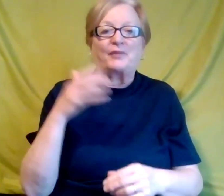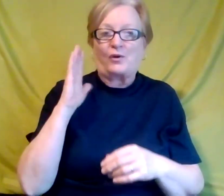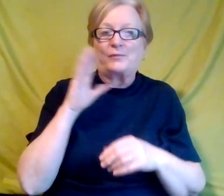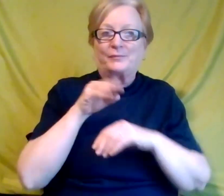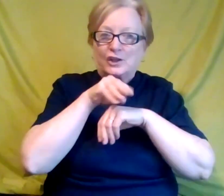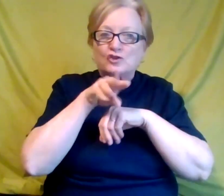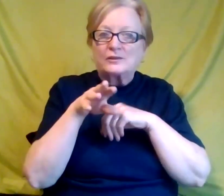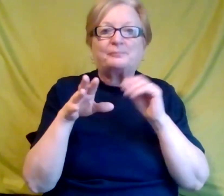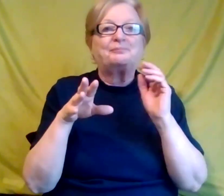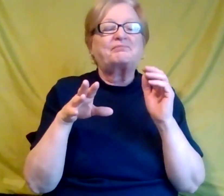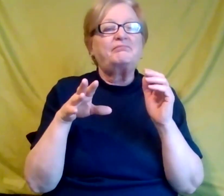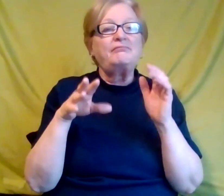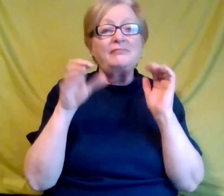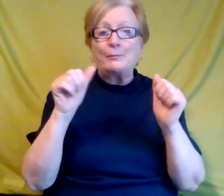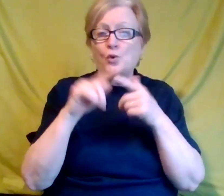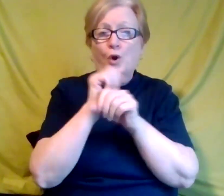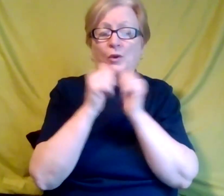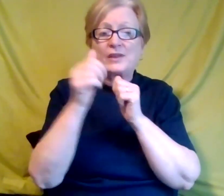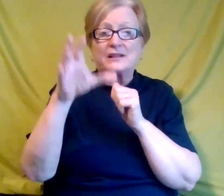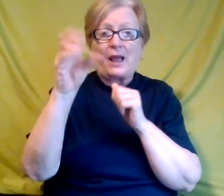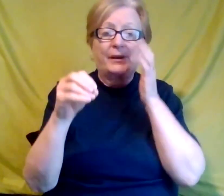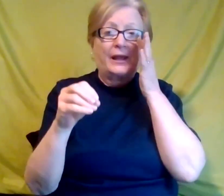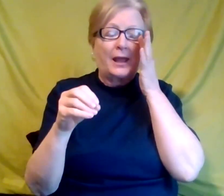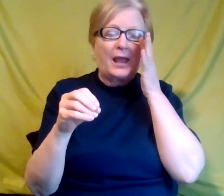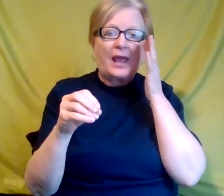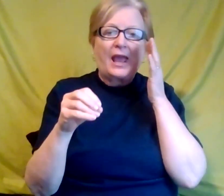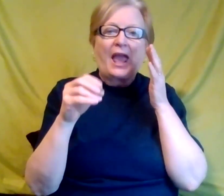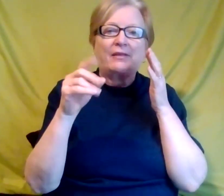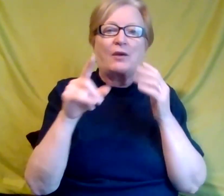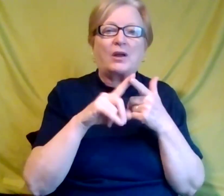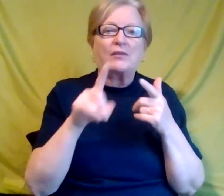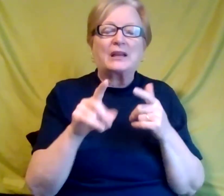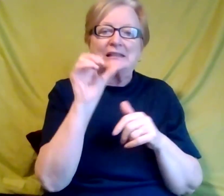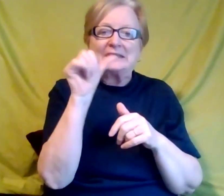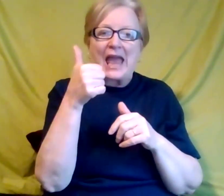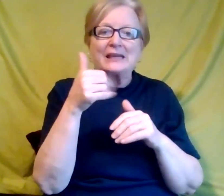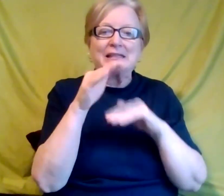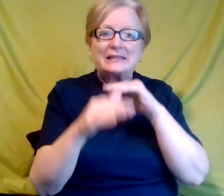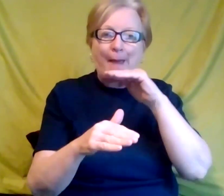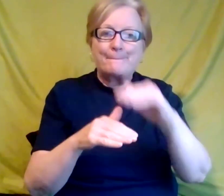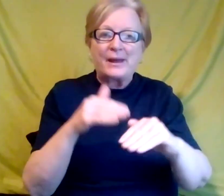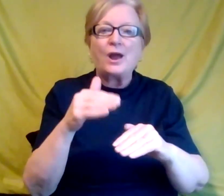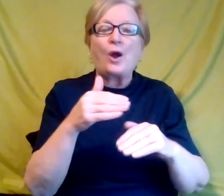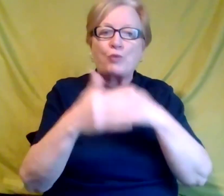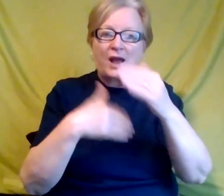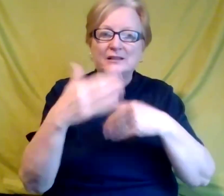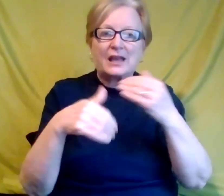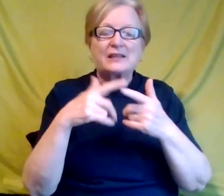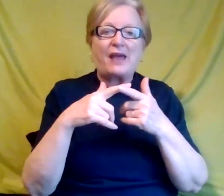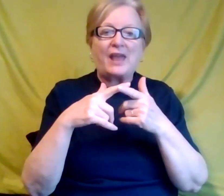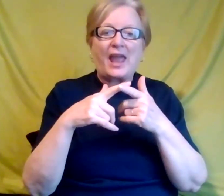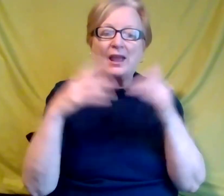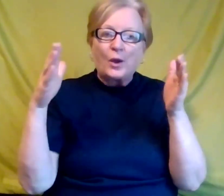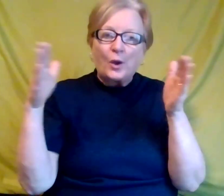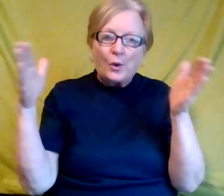to work with a company where I took them from a 10 step process and we streamlined it to five steps. And